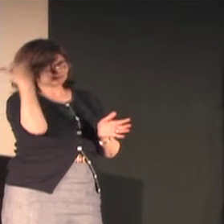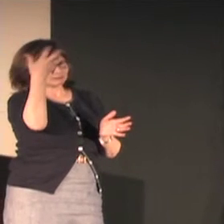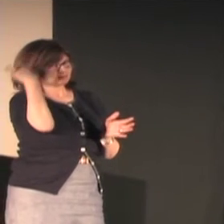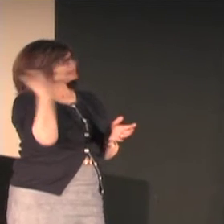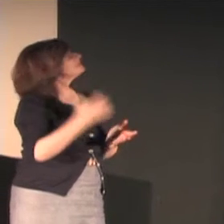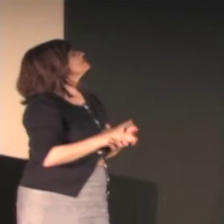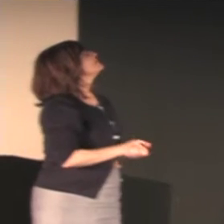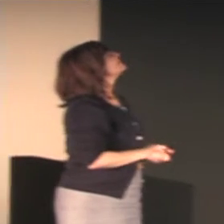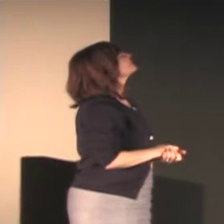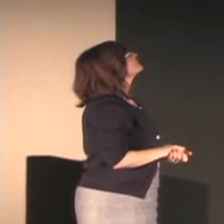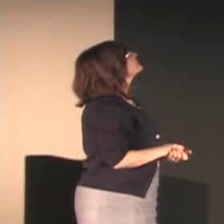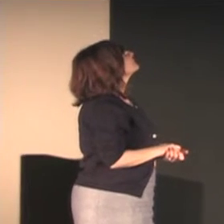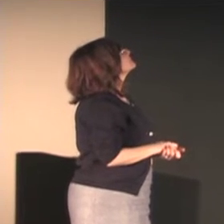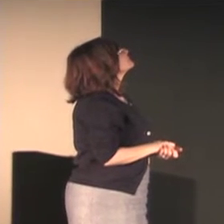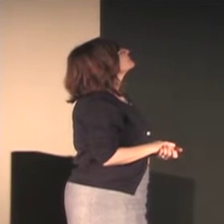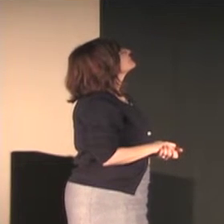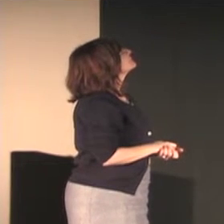sometimes they use the open fingers